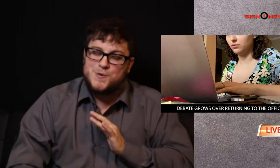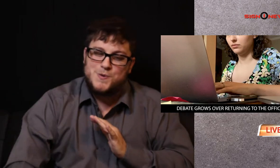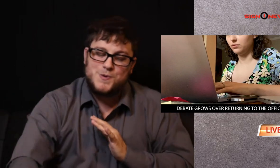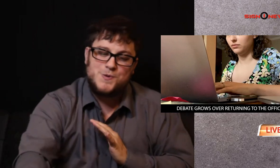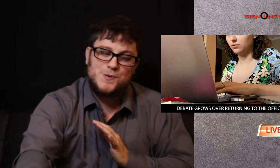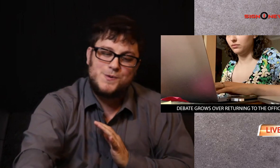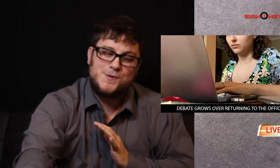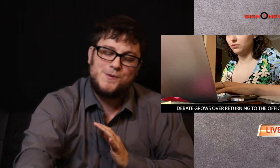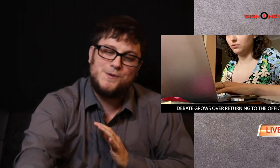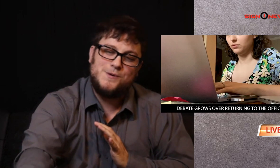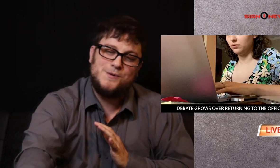definitely a plus.